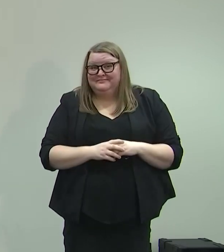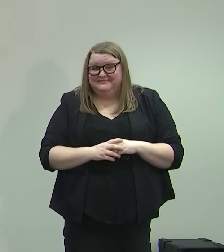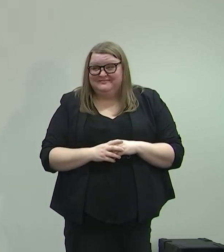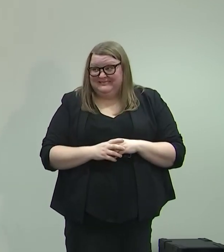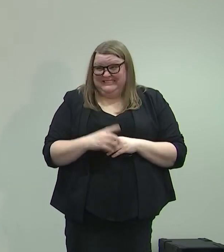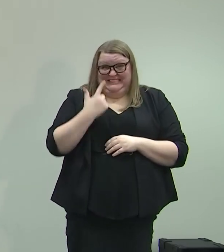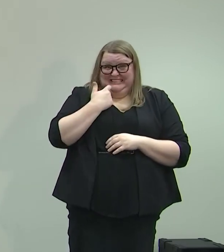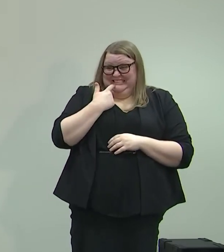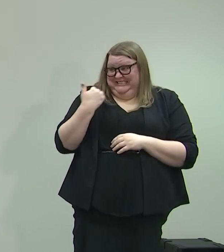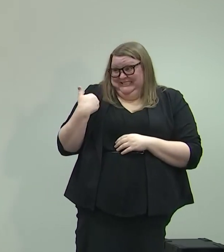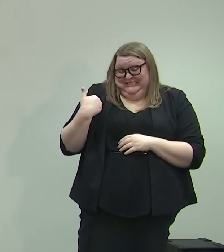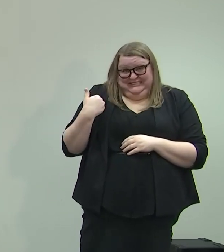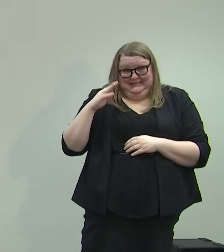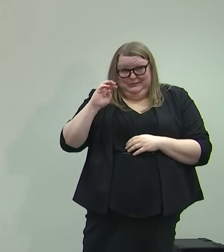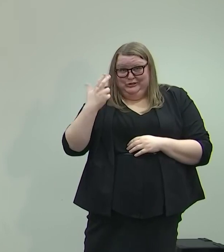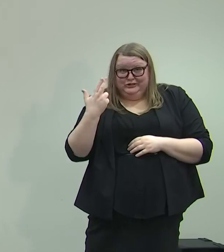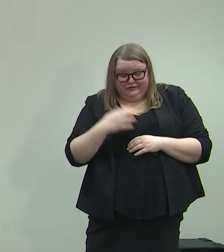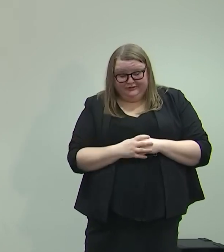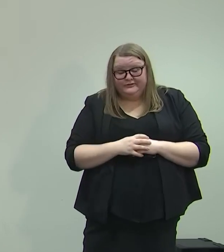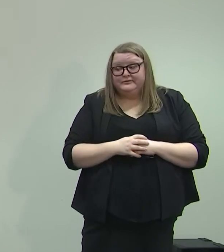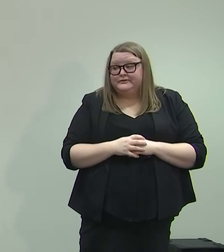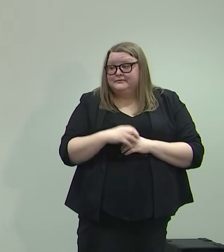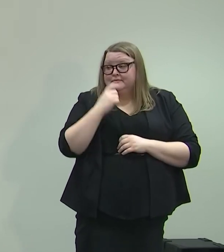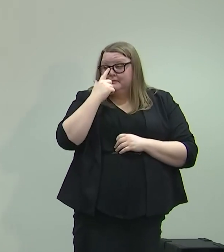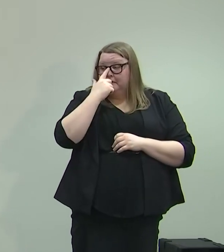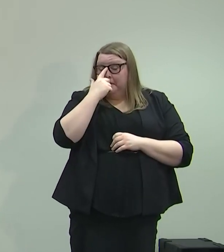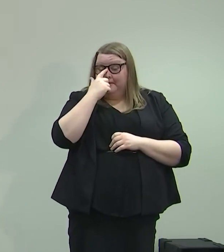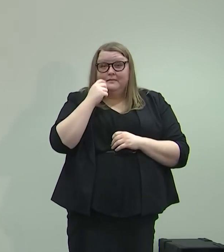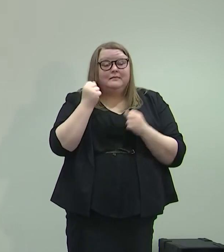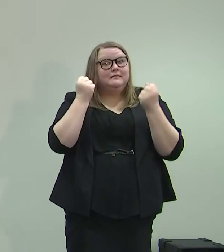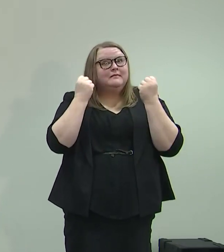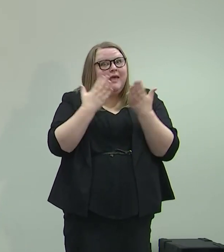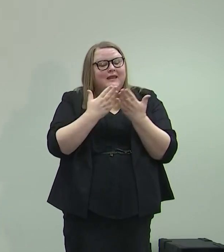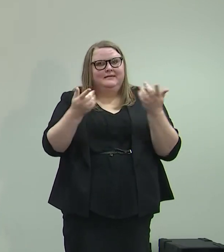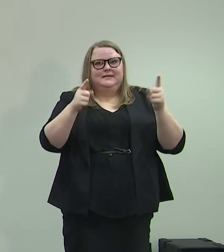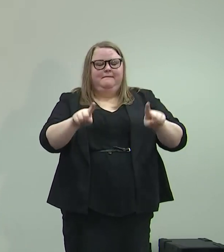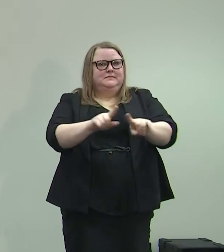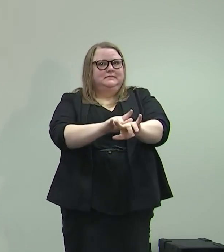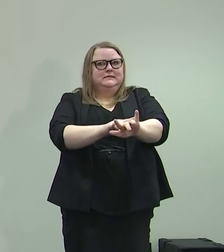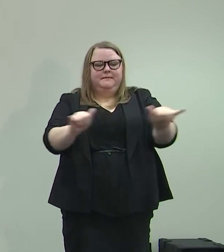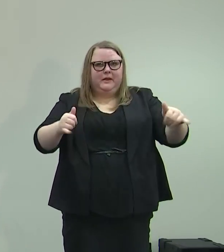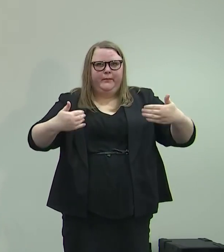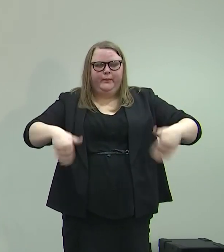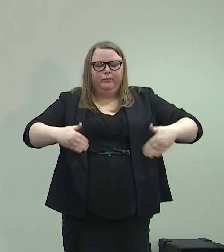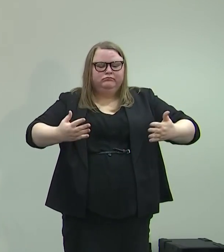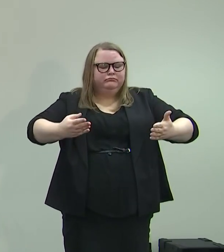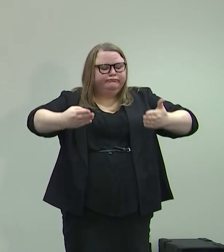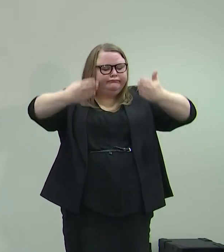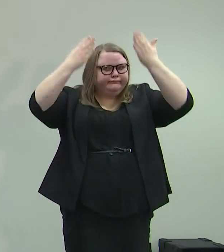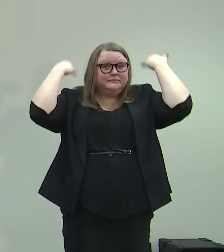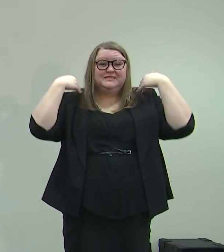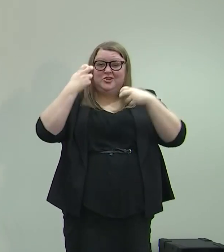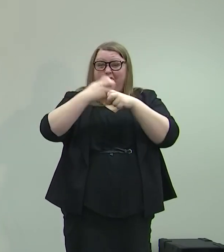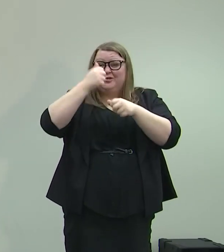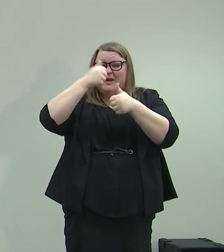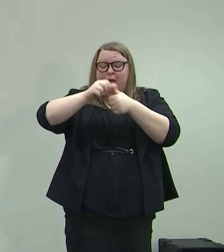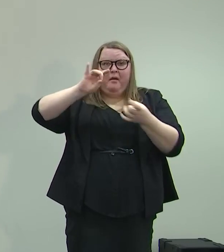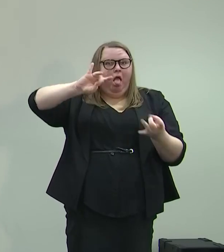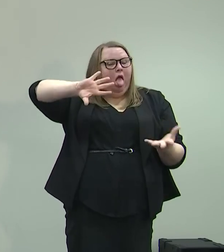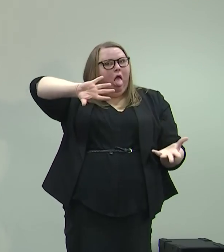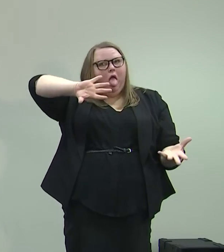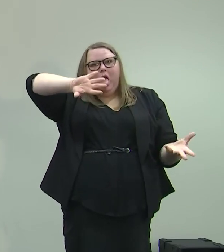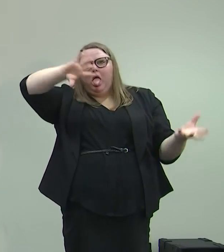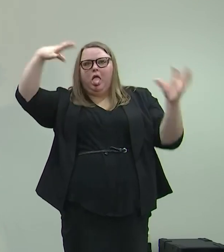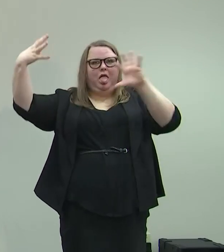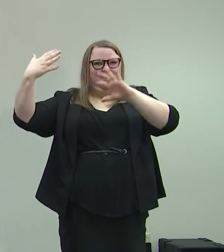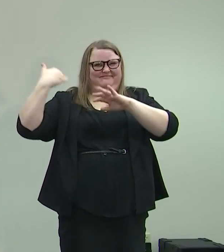long ago that we did this. So much has happened all at once. It's hard to remember the chaos. The